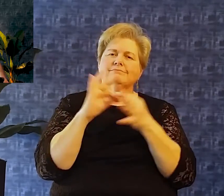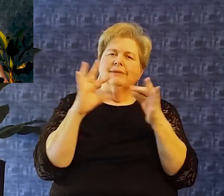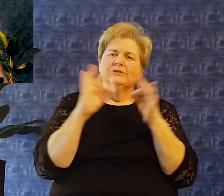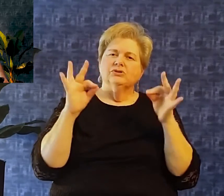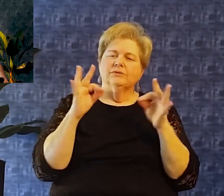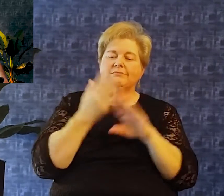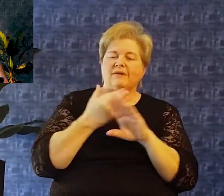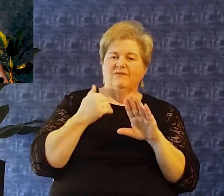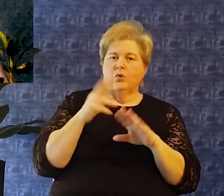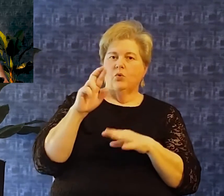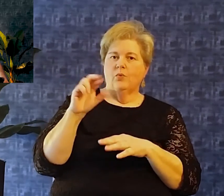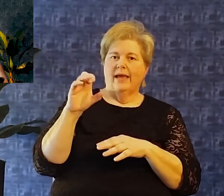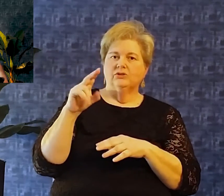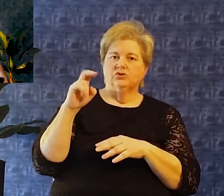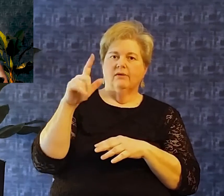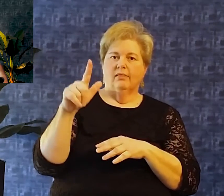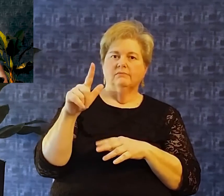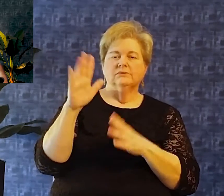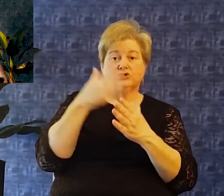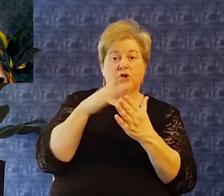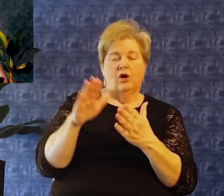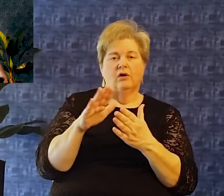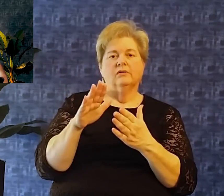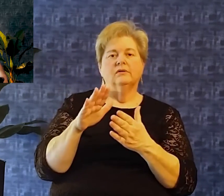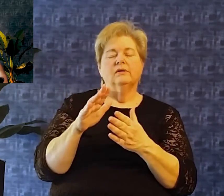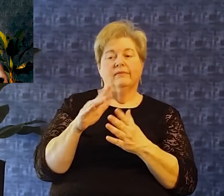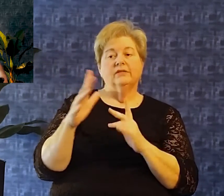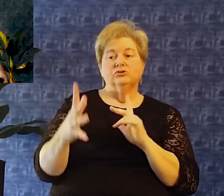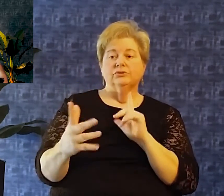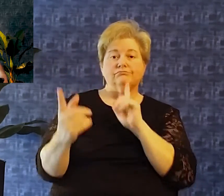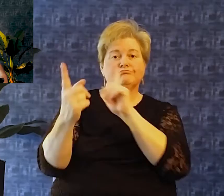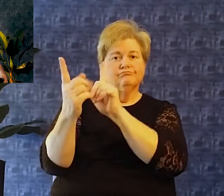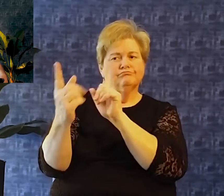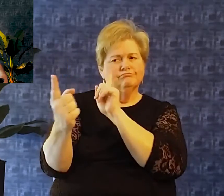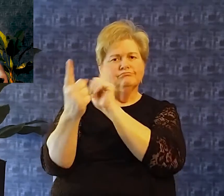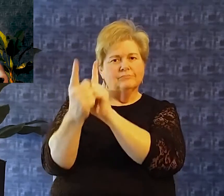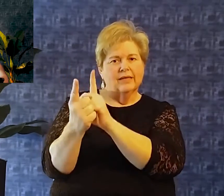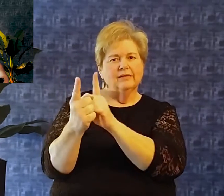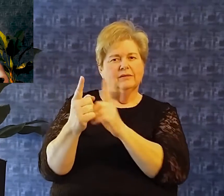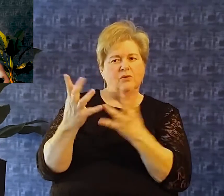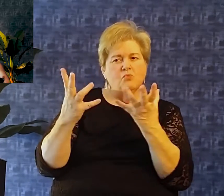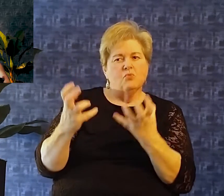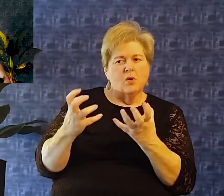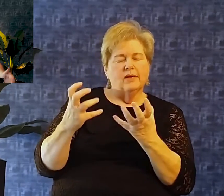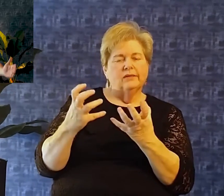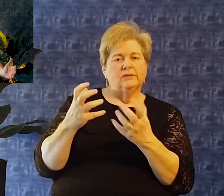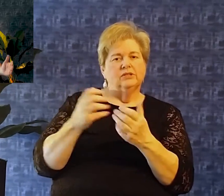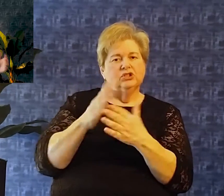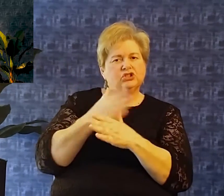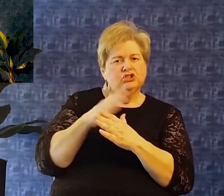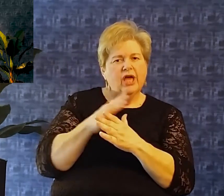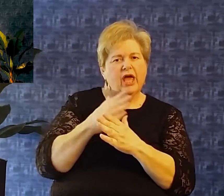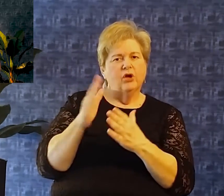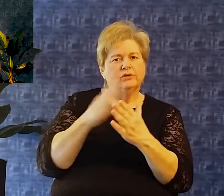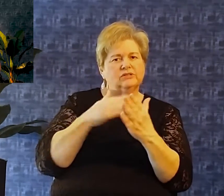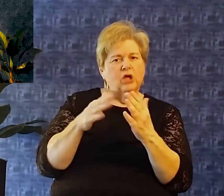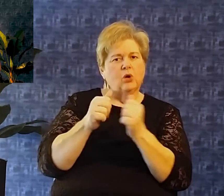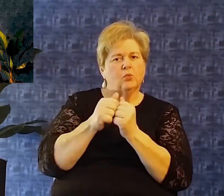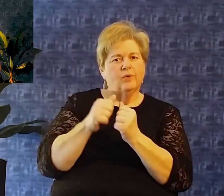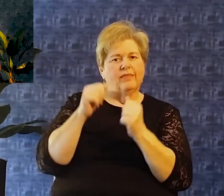desire to share this song with our with our congregation and and write that song And it's interesting because I had been thinking over the